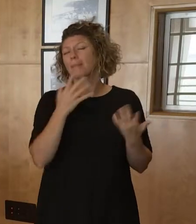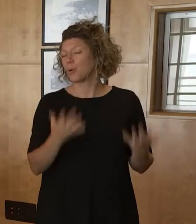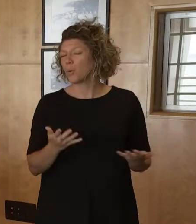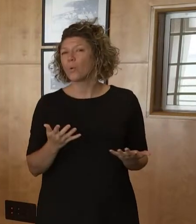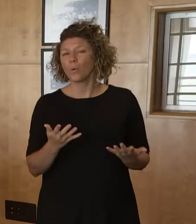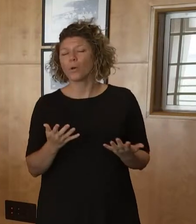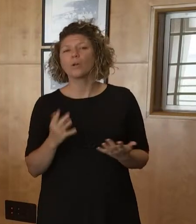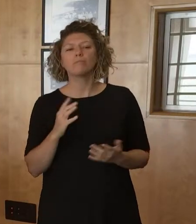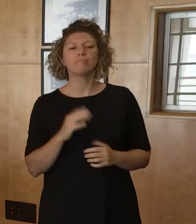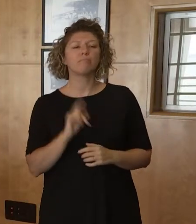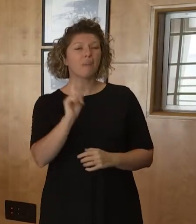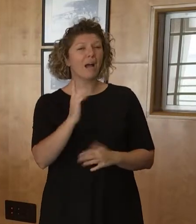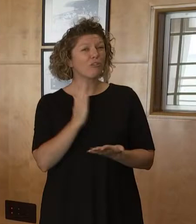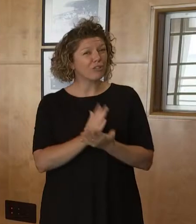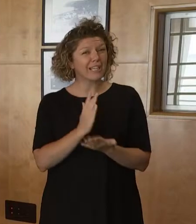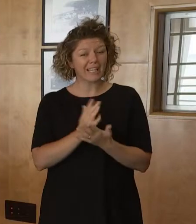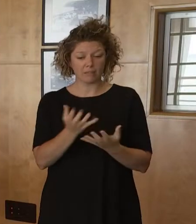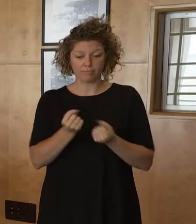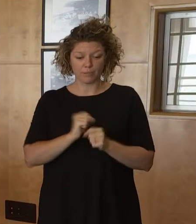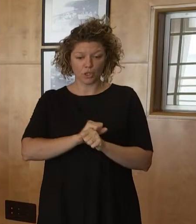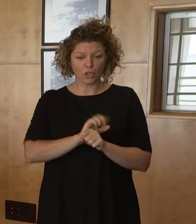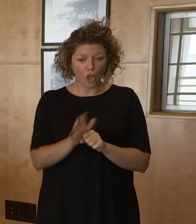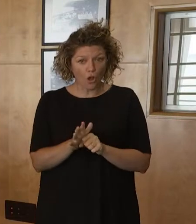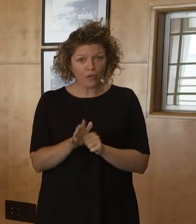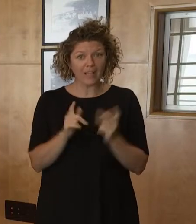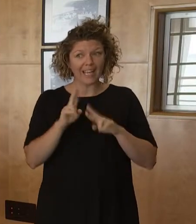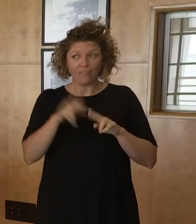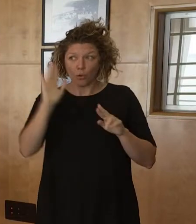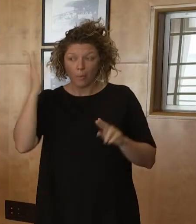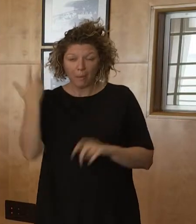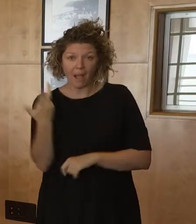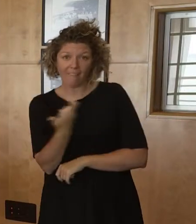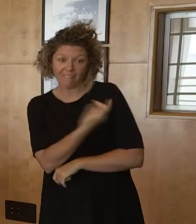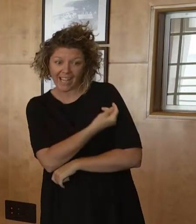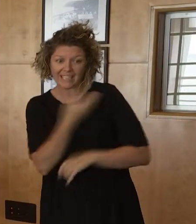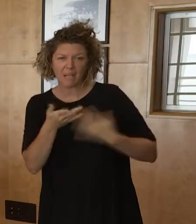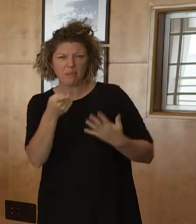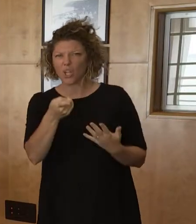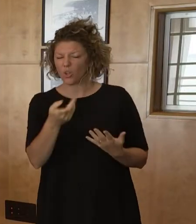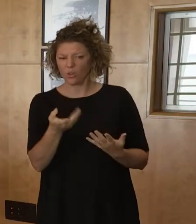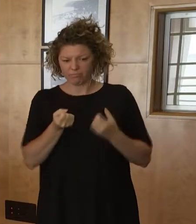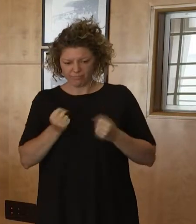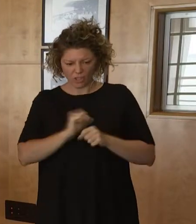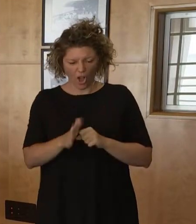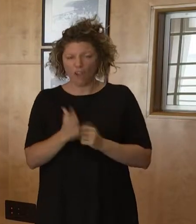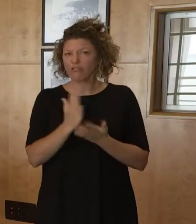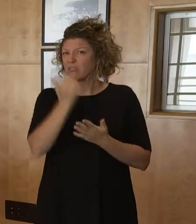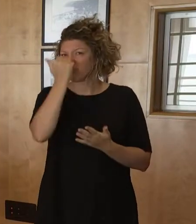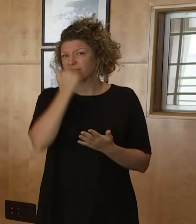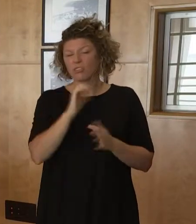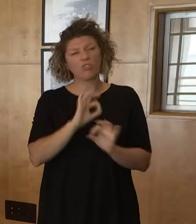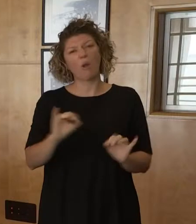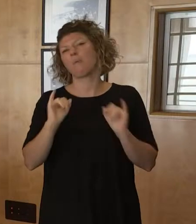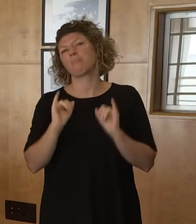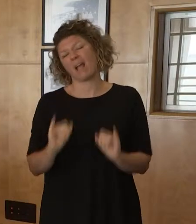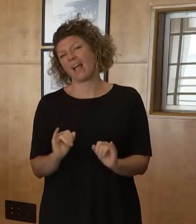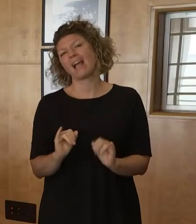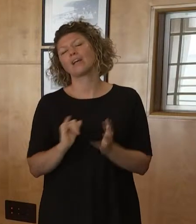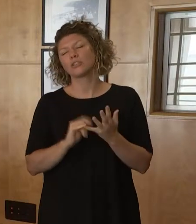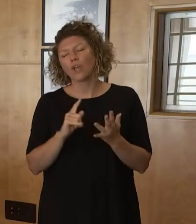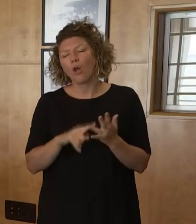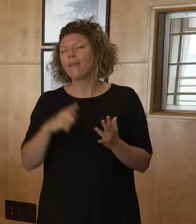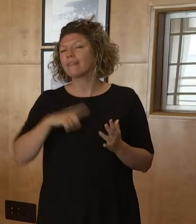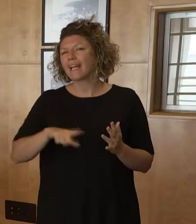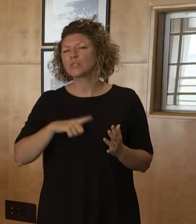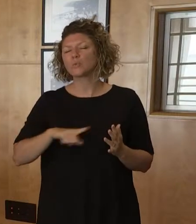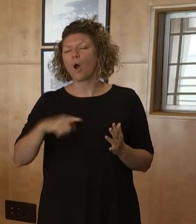illness. So, we really need to make sure that we focus the care on the people that need it, and that we also can start to see that early